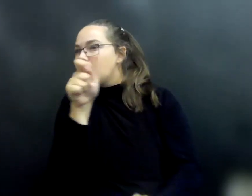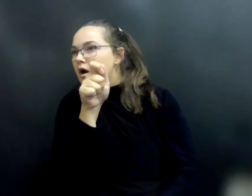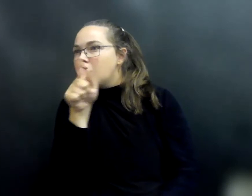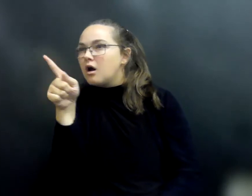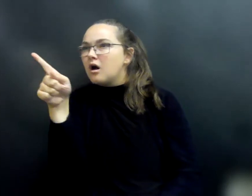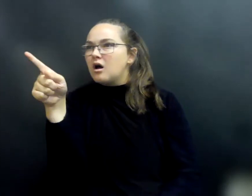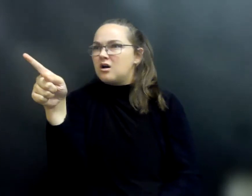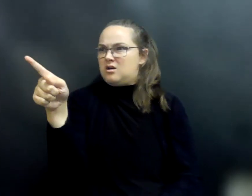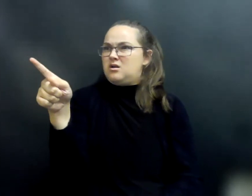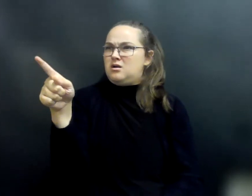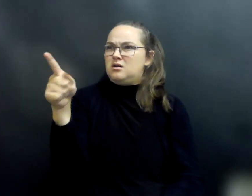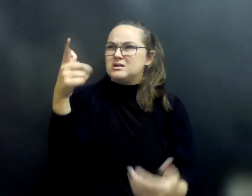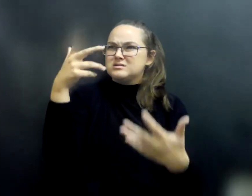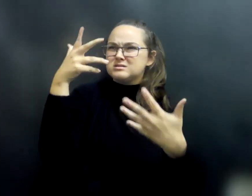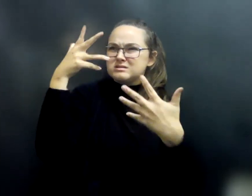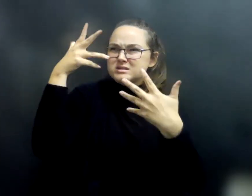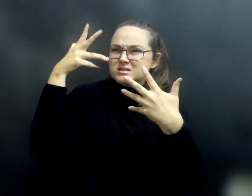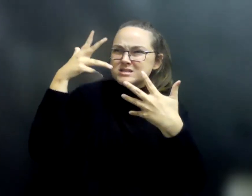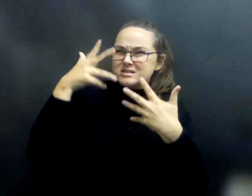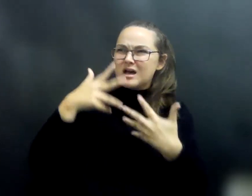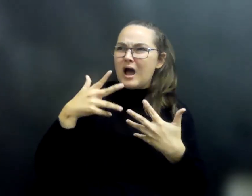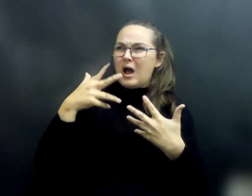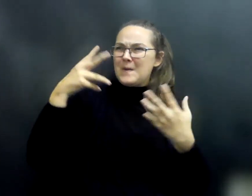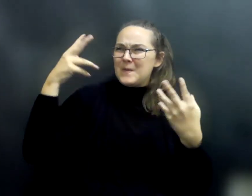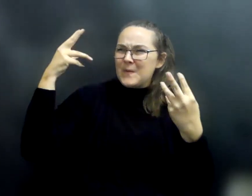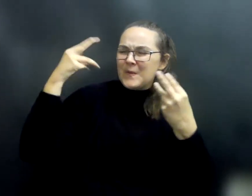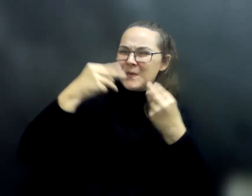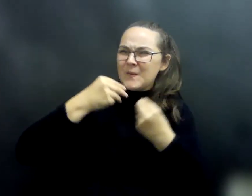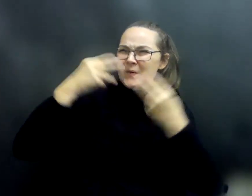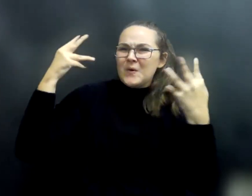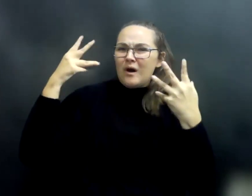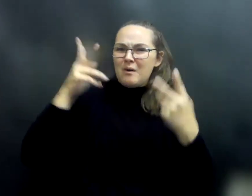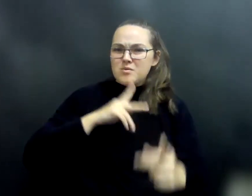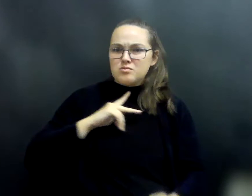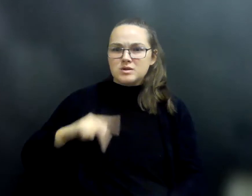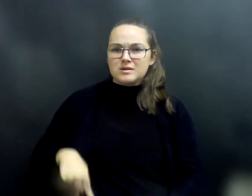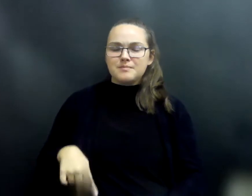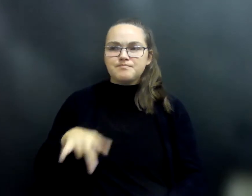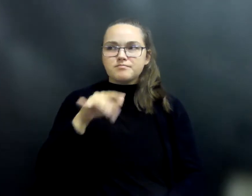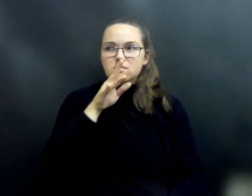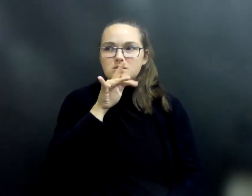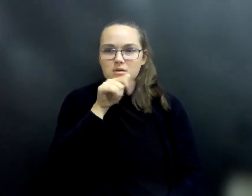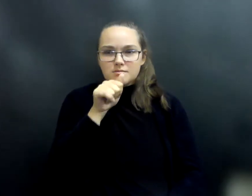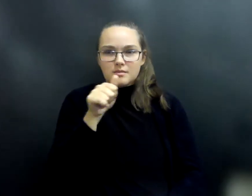achingly sad and hauntingly beautiful princess, and the prince whispered to himself, she is the one.